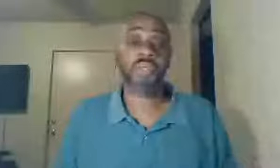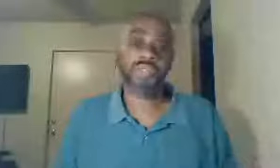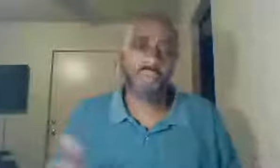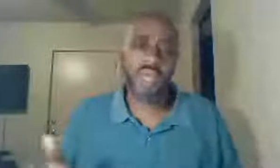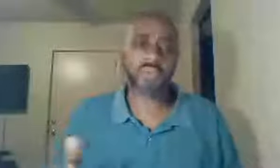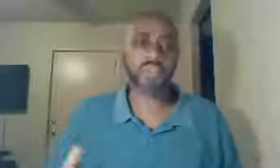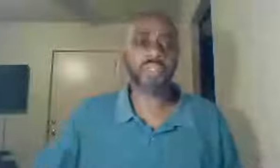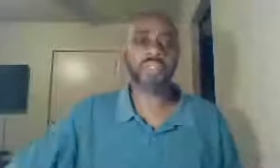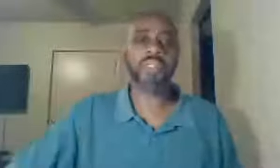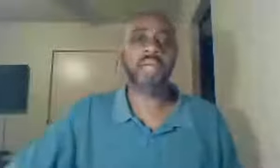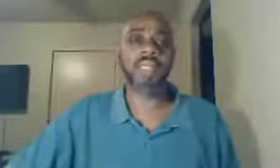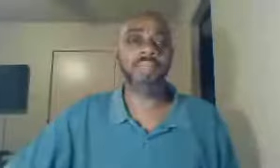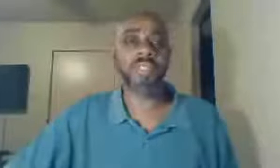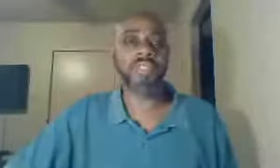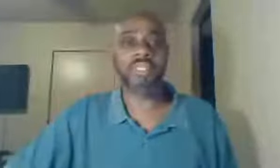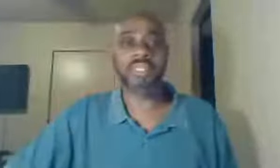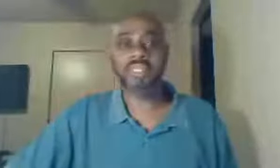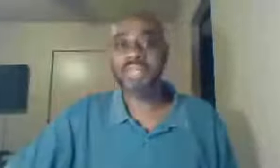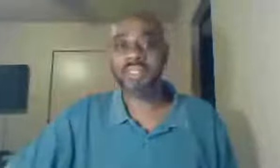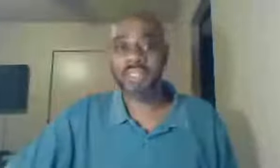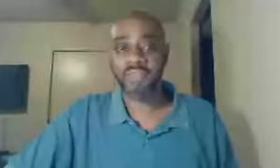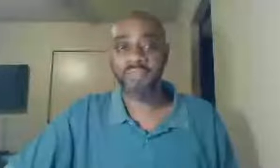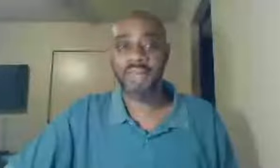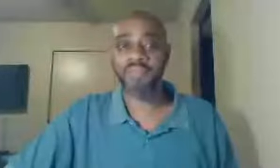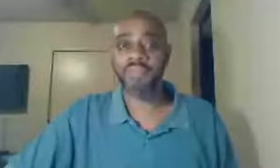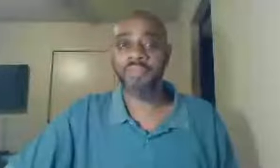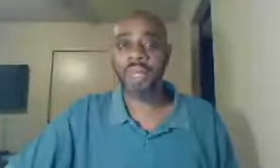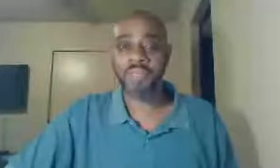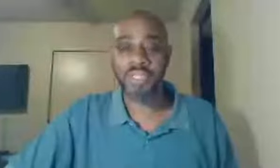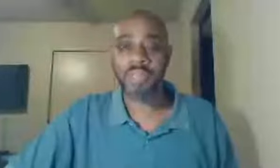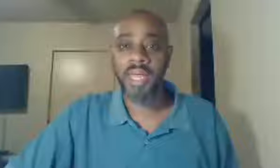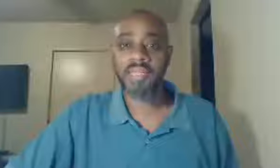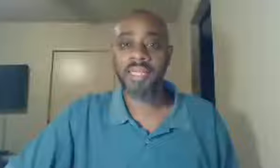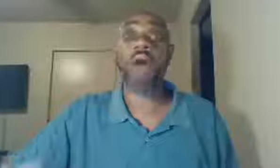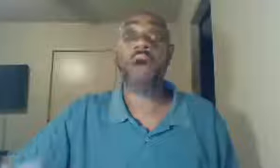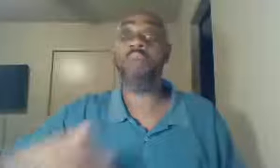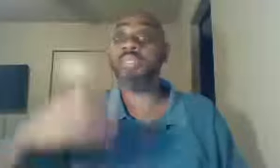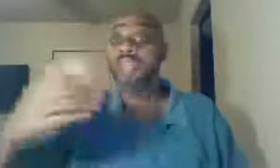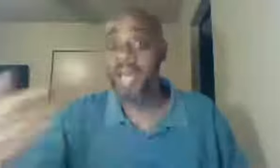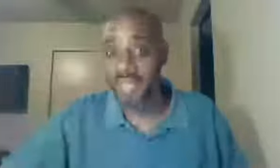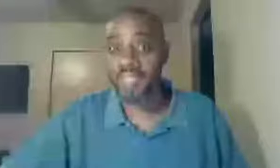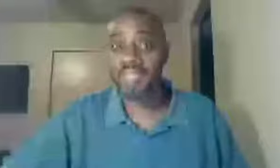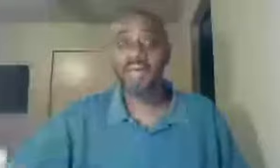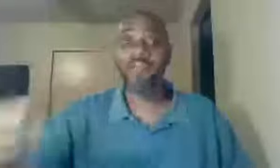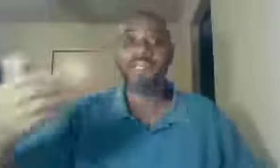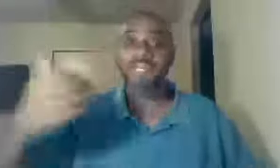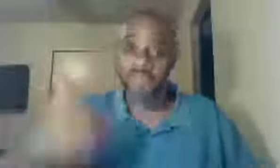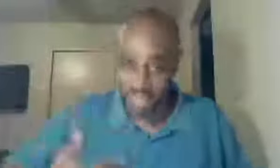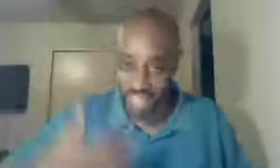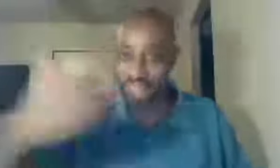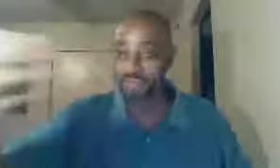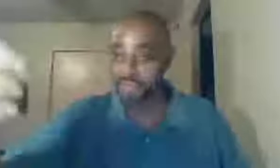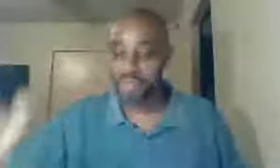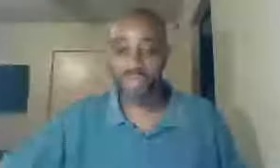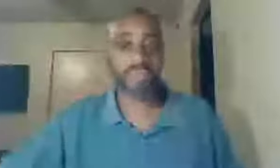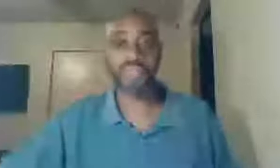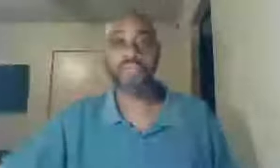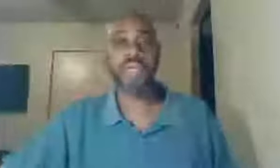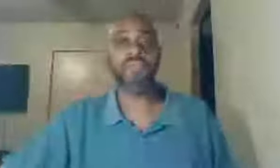with as well, so not diminishing the necessity of physical baptism as a outward sign of an inward change, and most of you know that